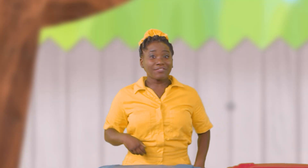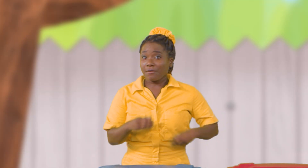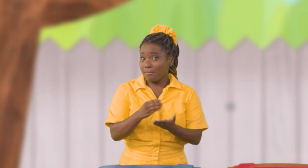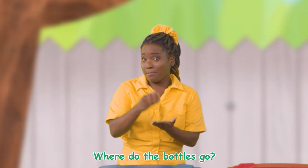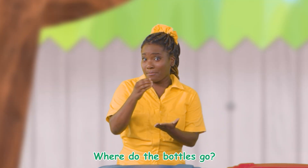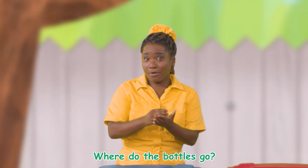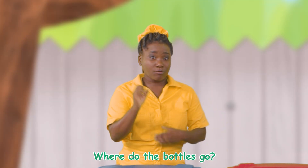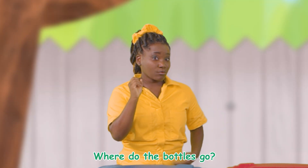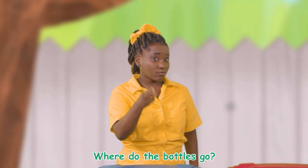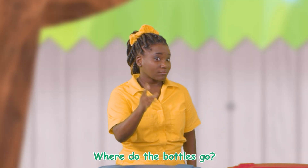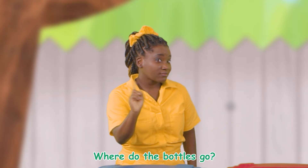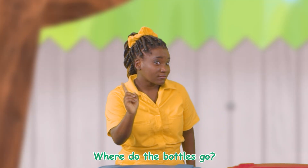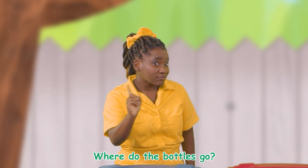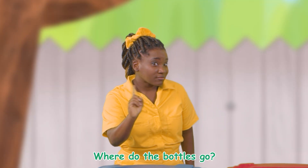Where do the bottles go?